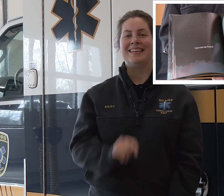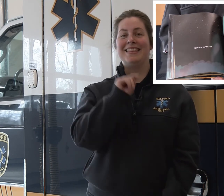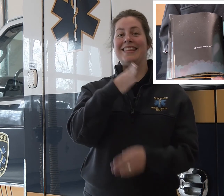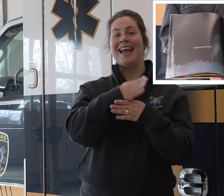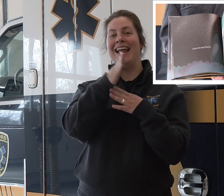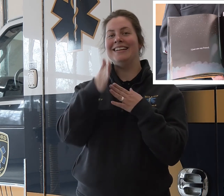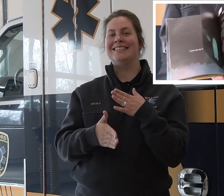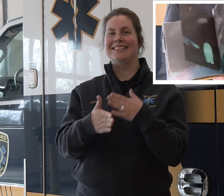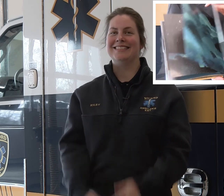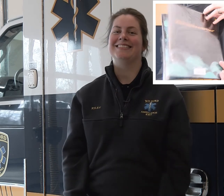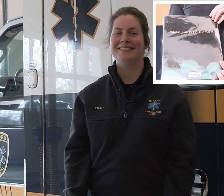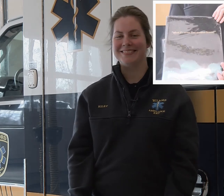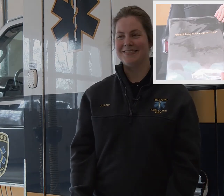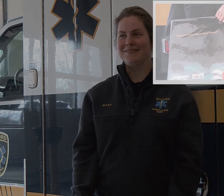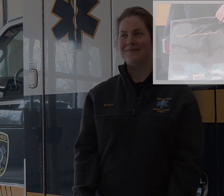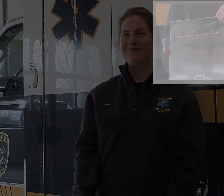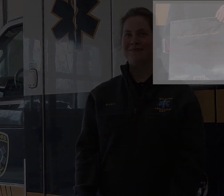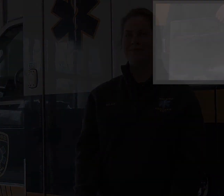The end. What you're late? I if I I if you I I